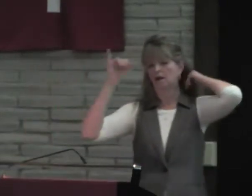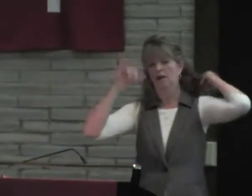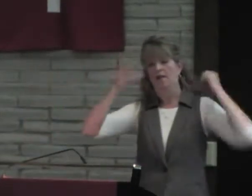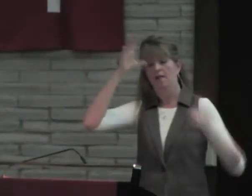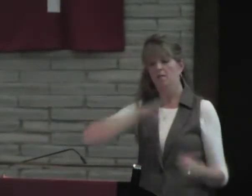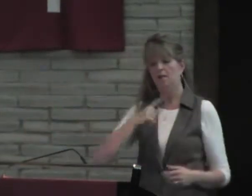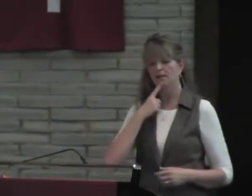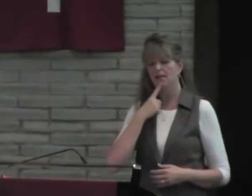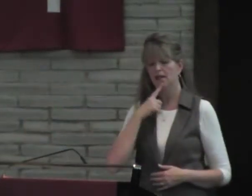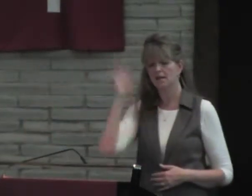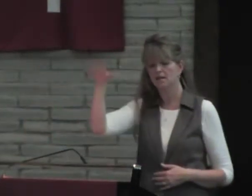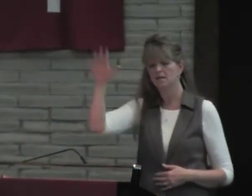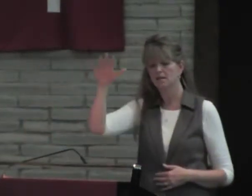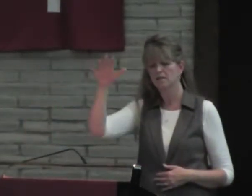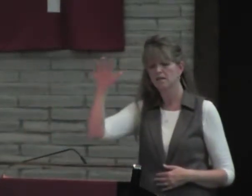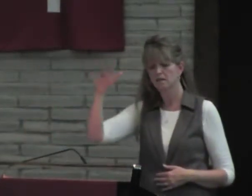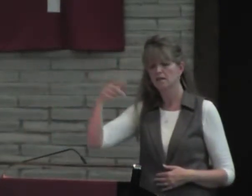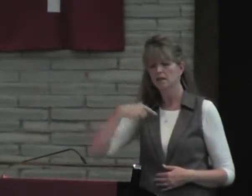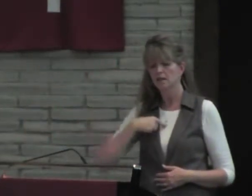1 and 2. It says,